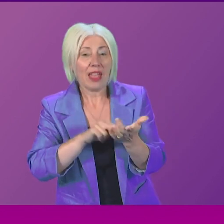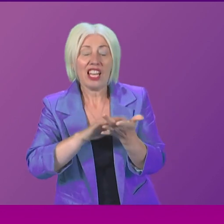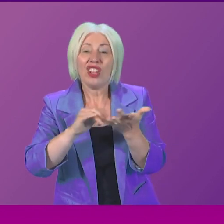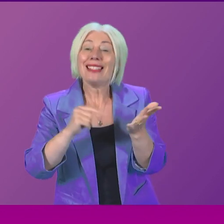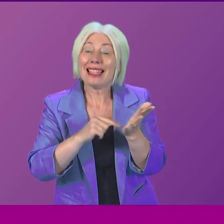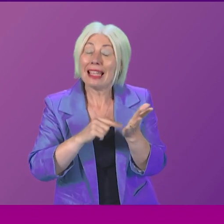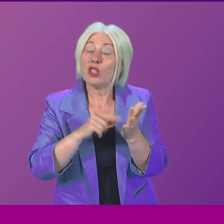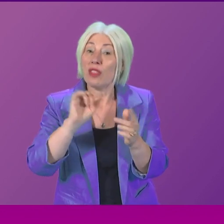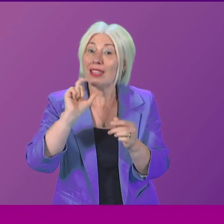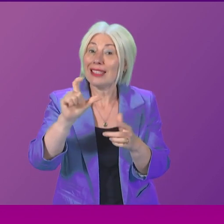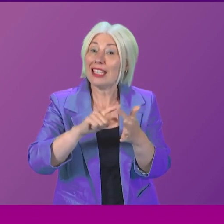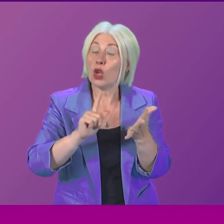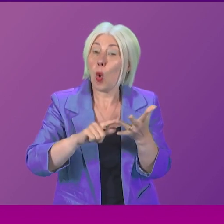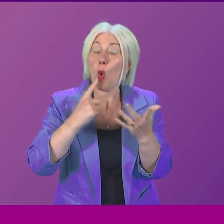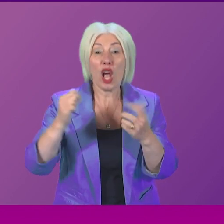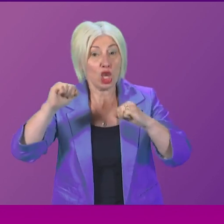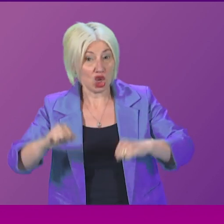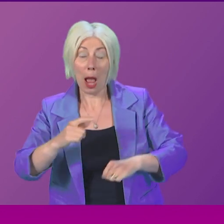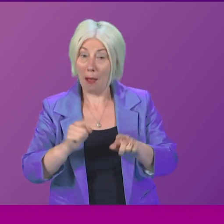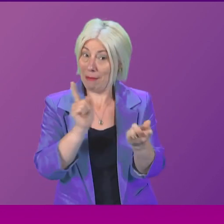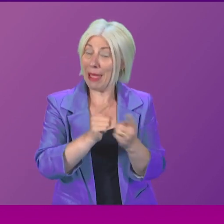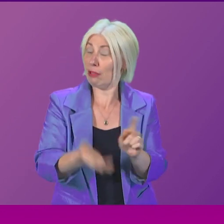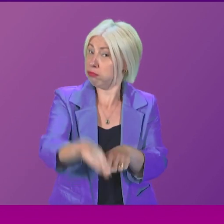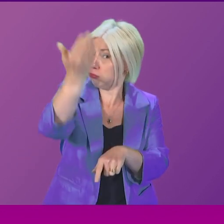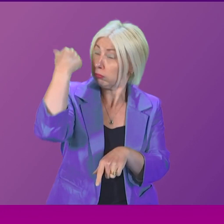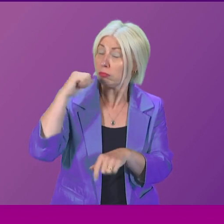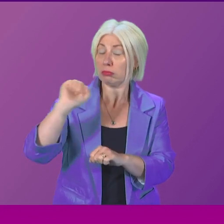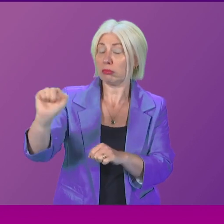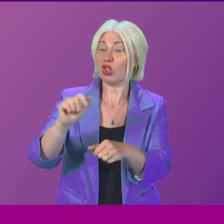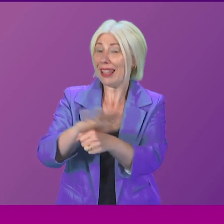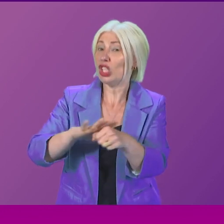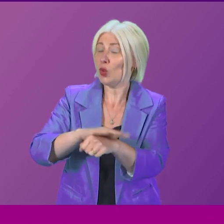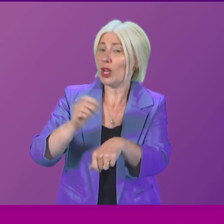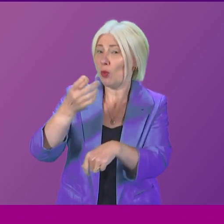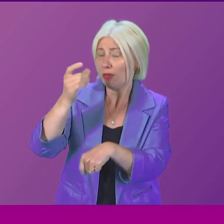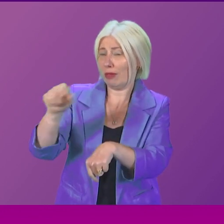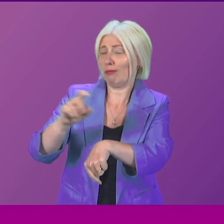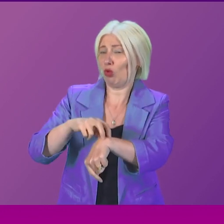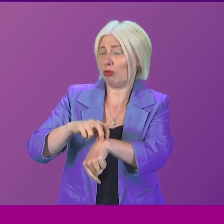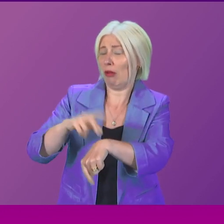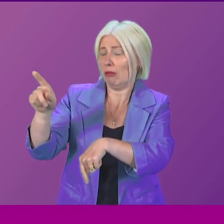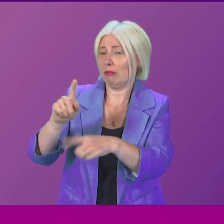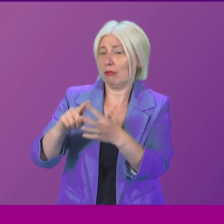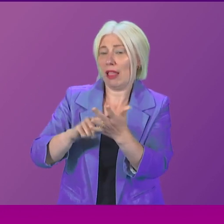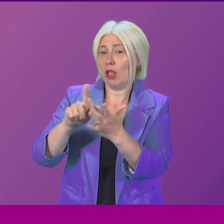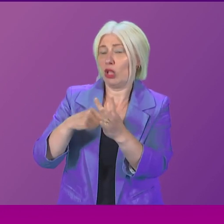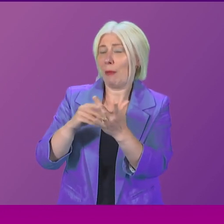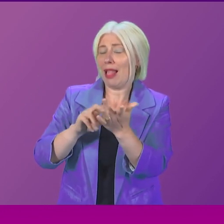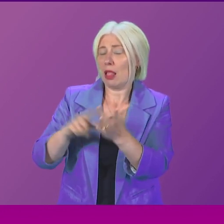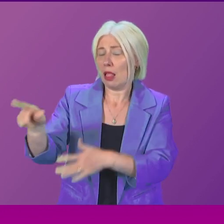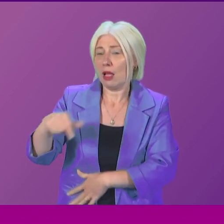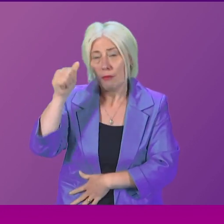including with the Chief Executive and the Chair on this issue of Professor Eljamal. course, Douglas Ross will be well aware,